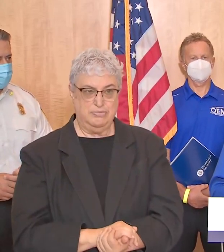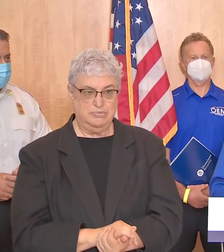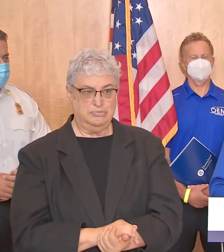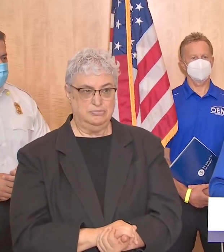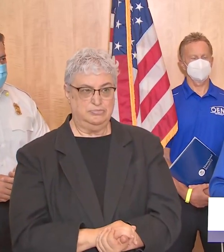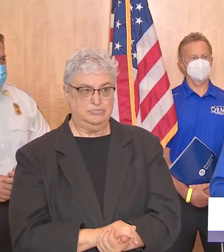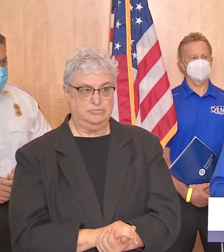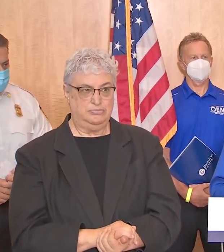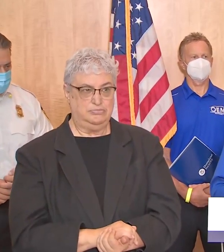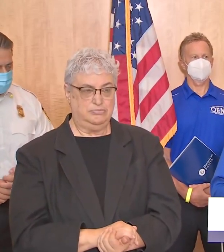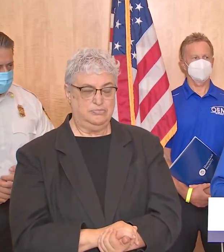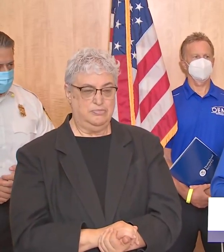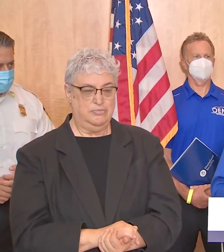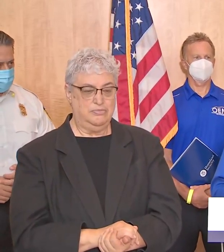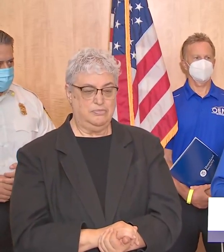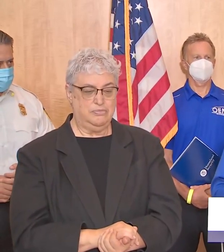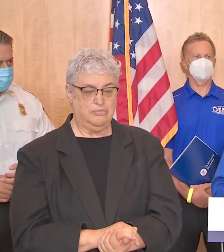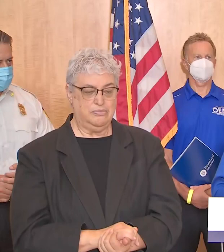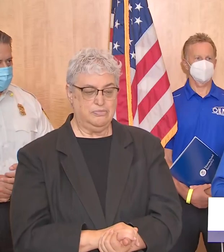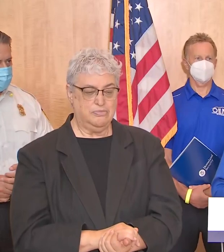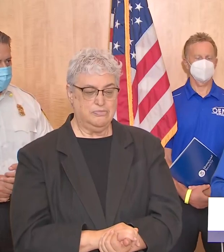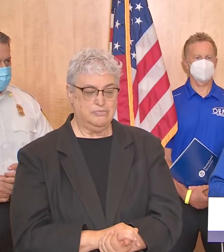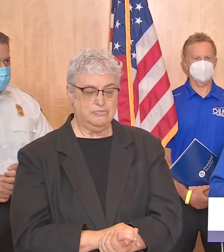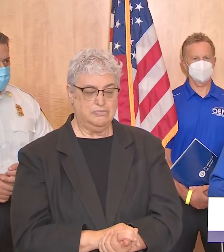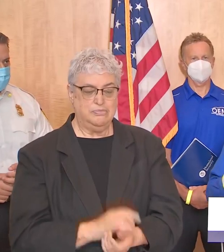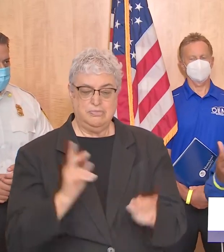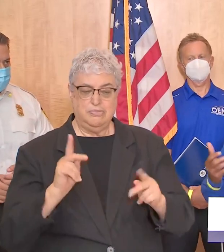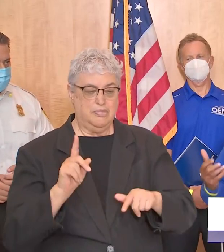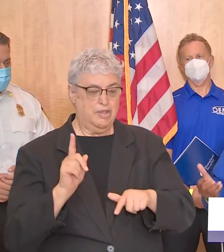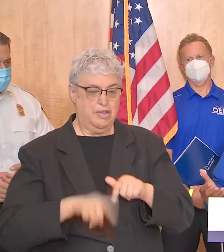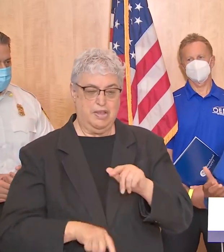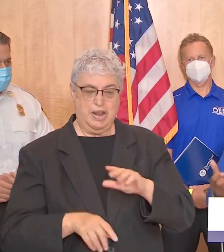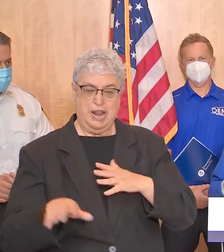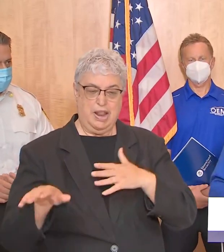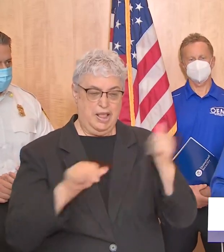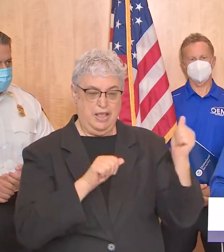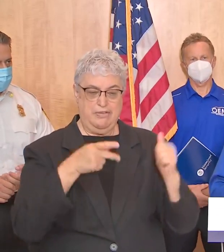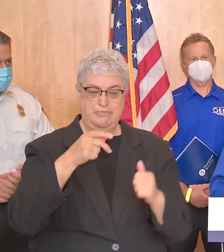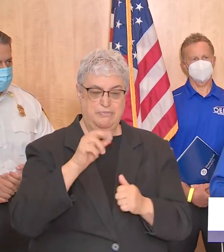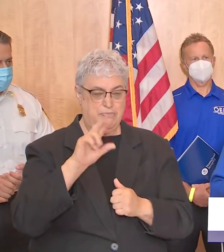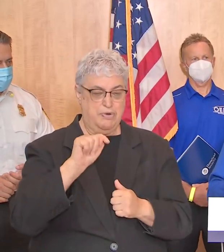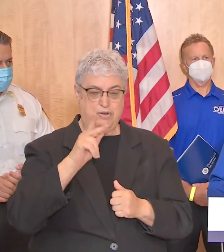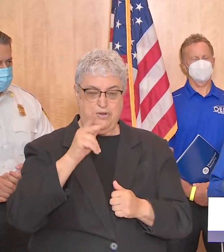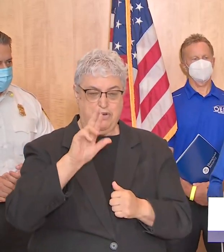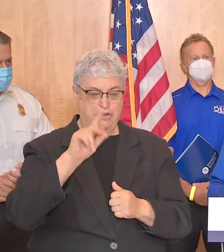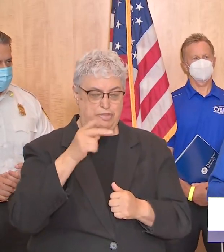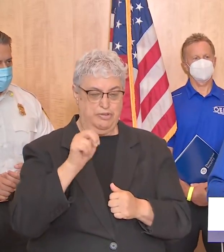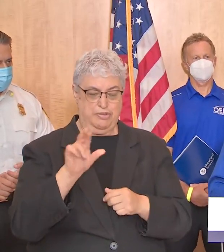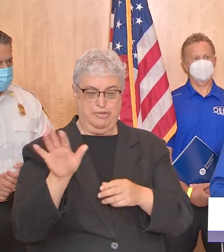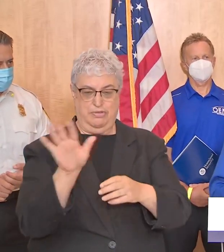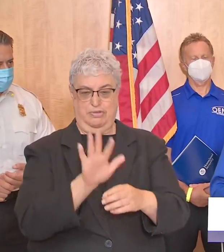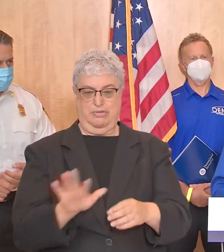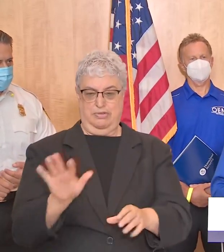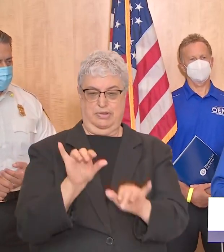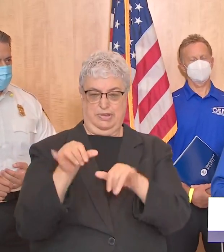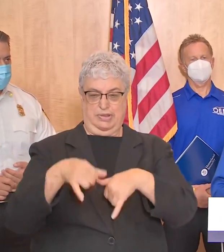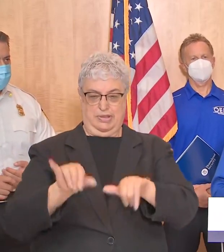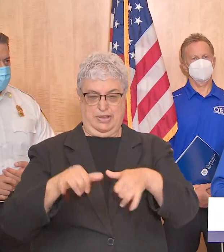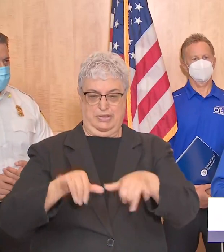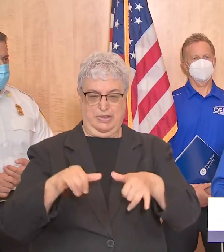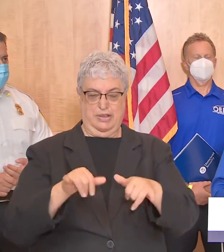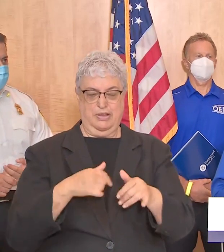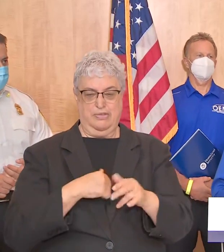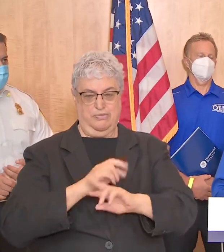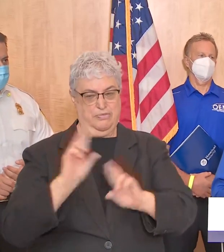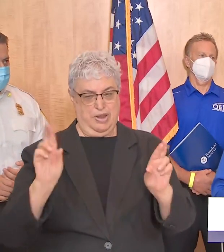and i do know that there were some people um that were not able to get out of port arthur uh still in that area um and we